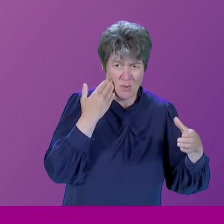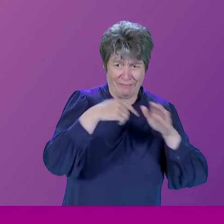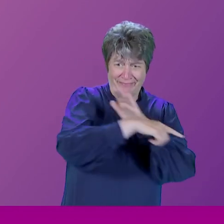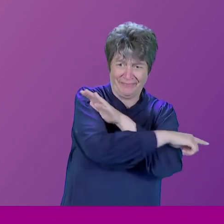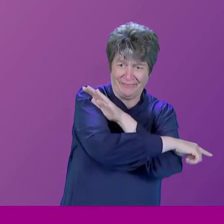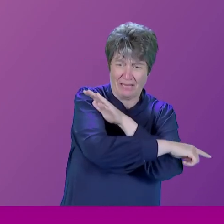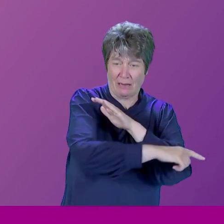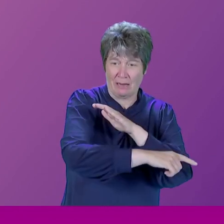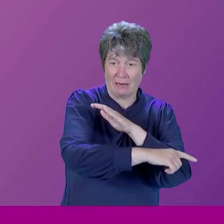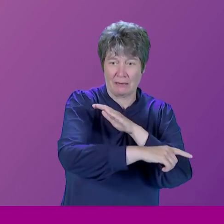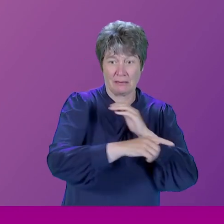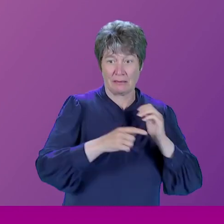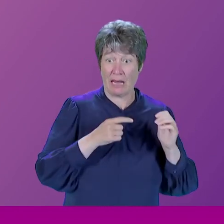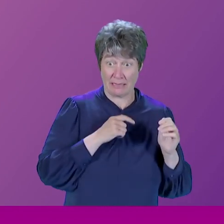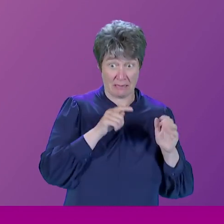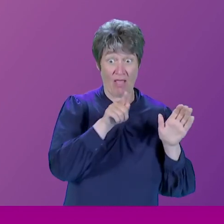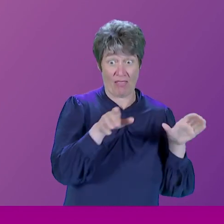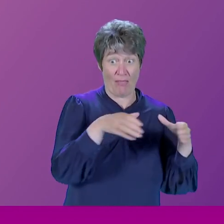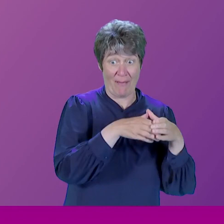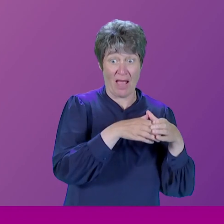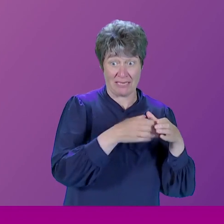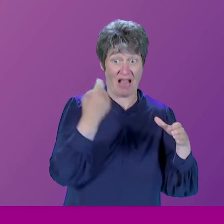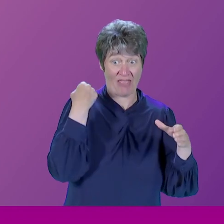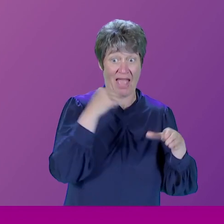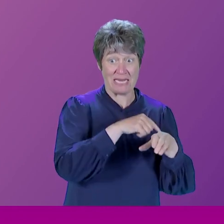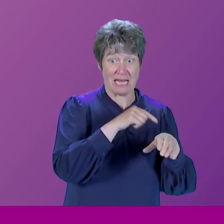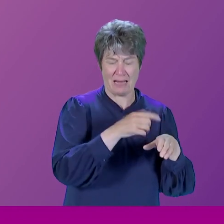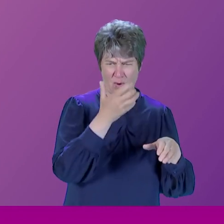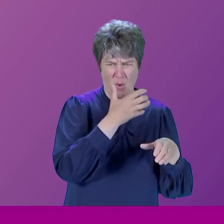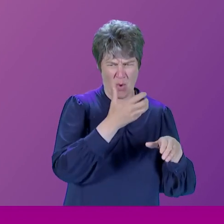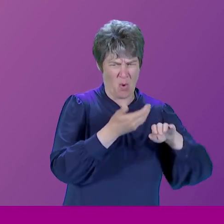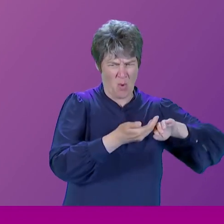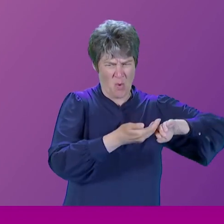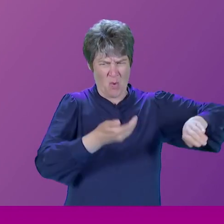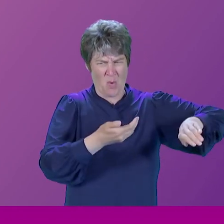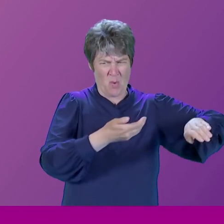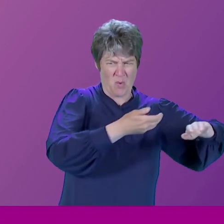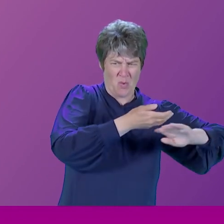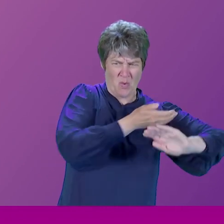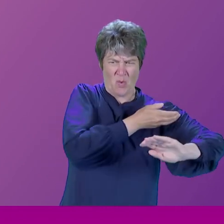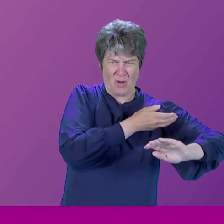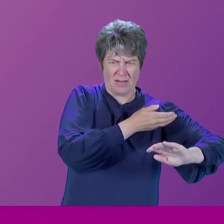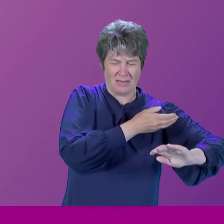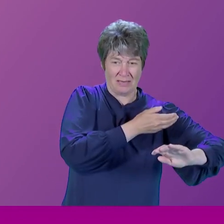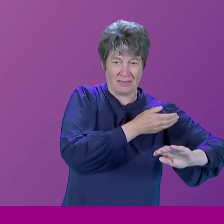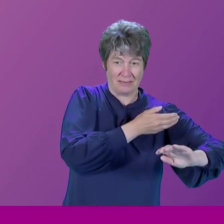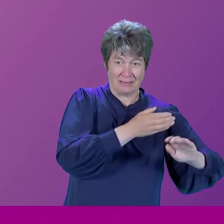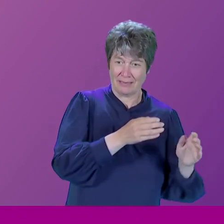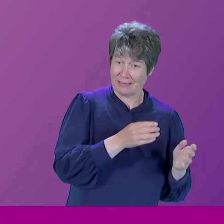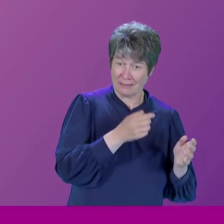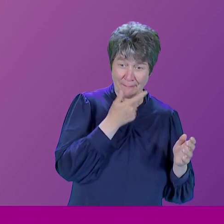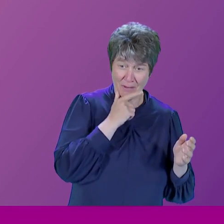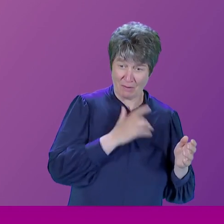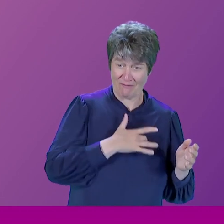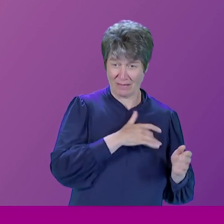was, of course, very much divided. And above all, that had no credibility. Because